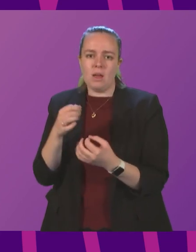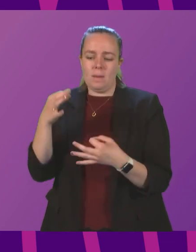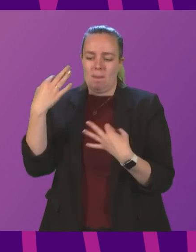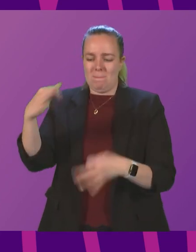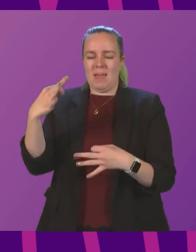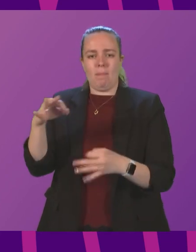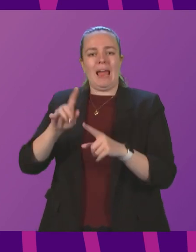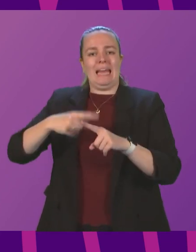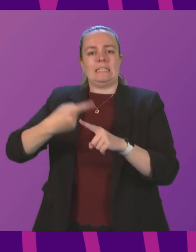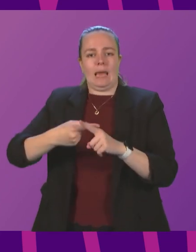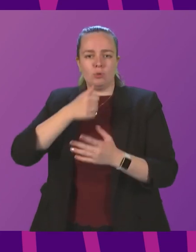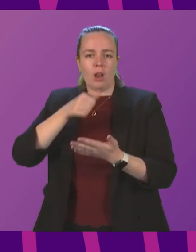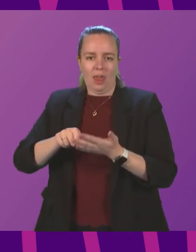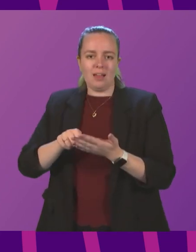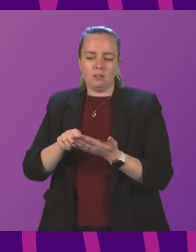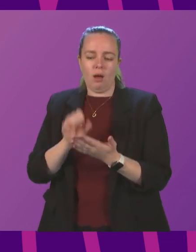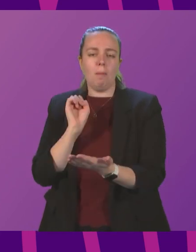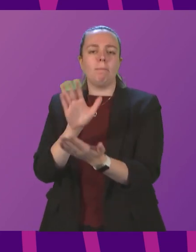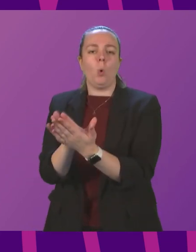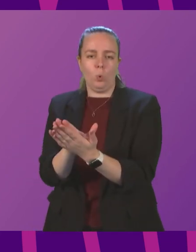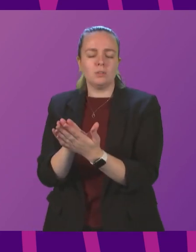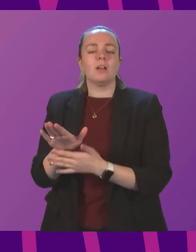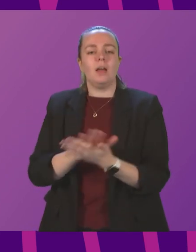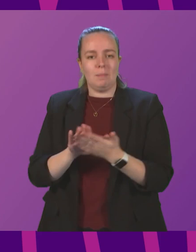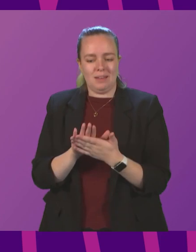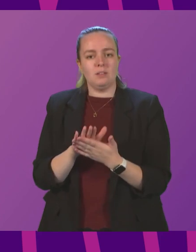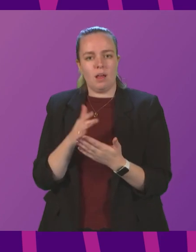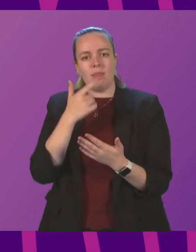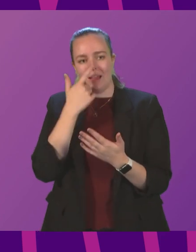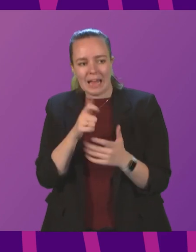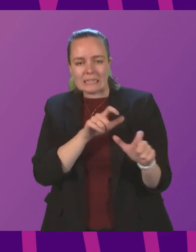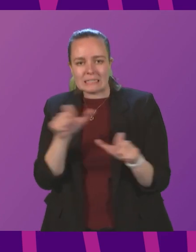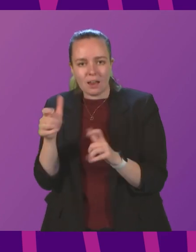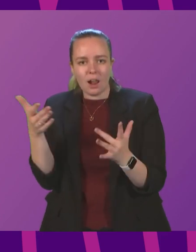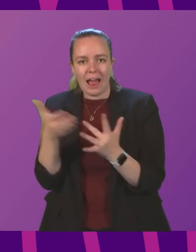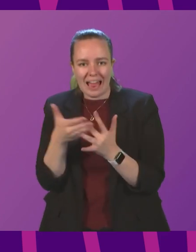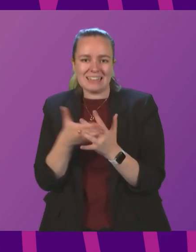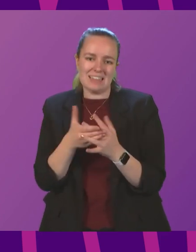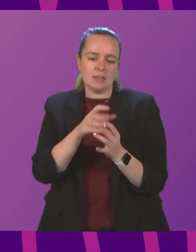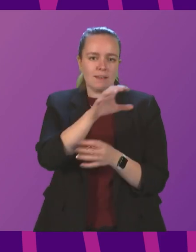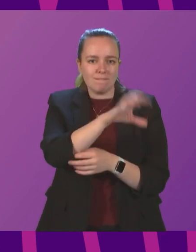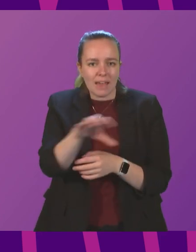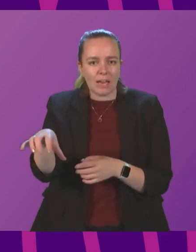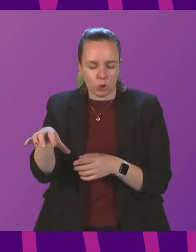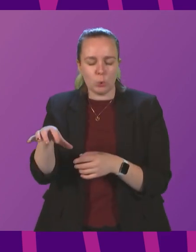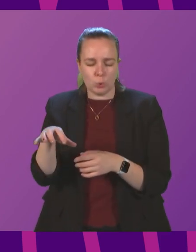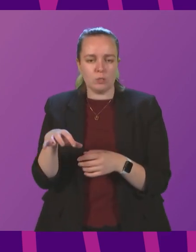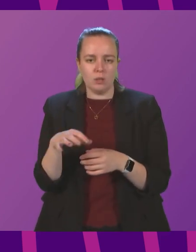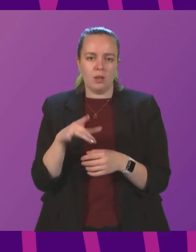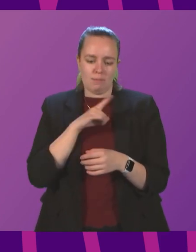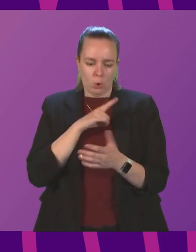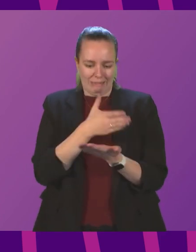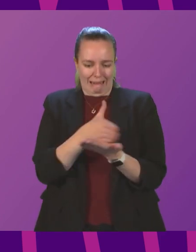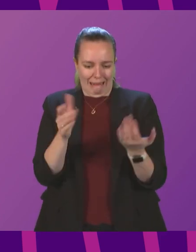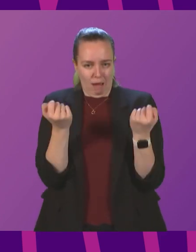certificate by post, which will provide them with the ability to access venues on the clear understanding